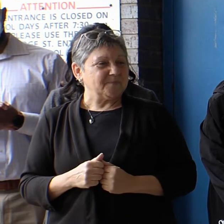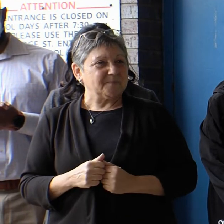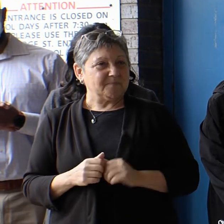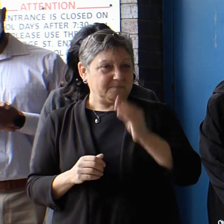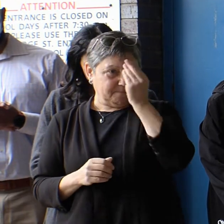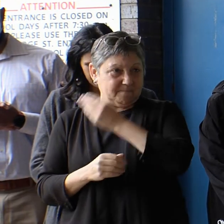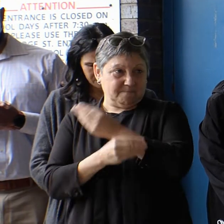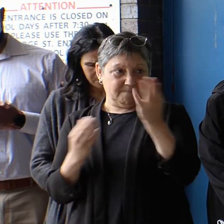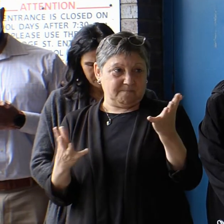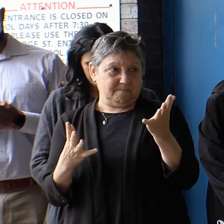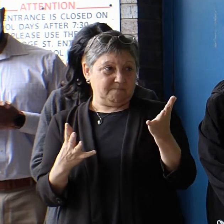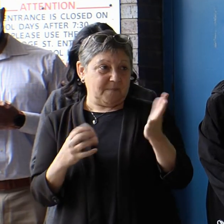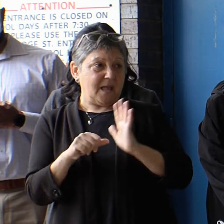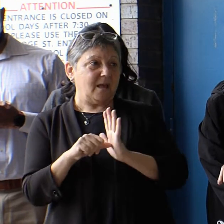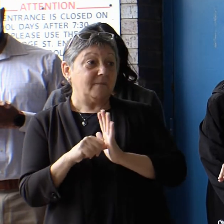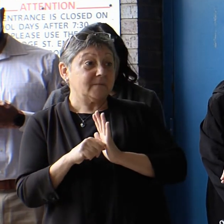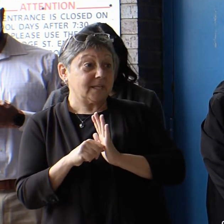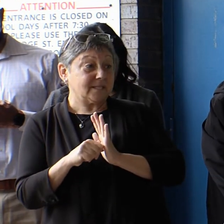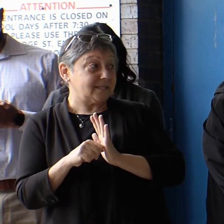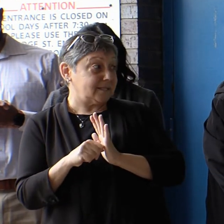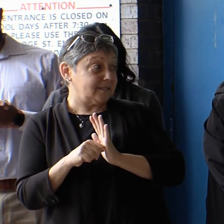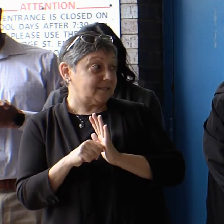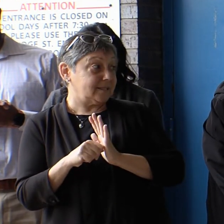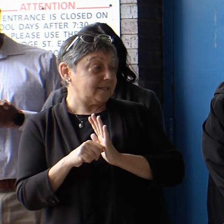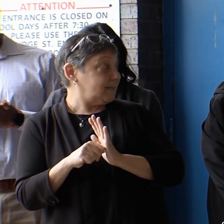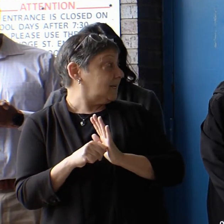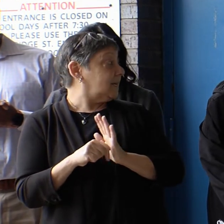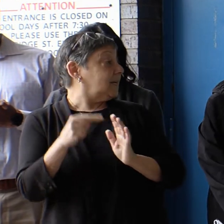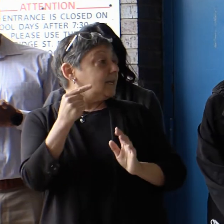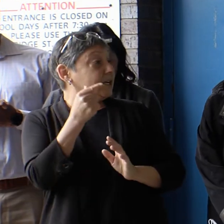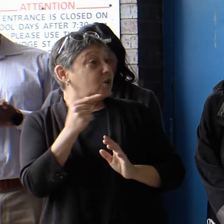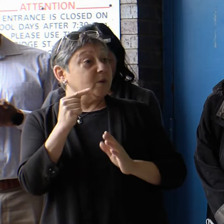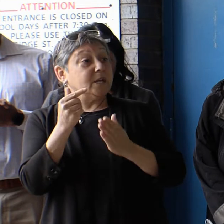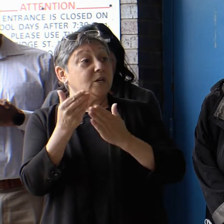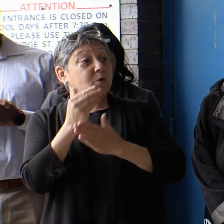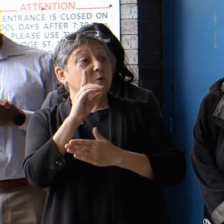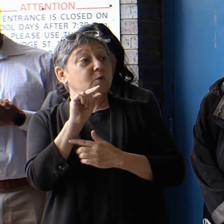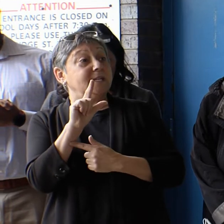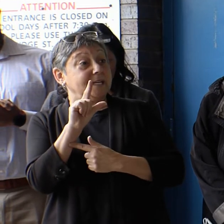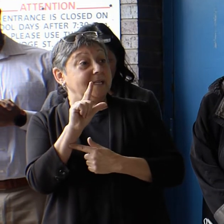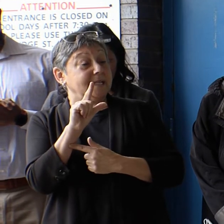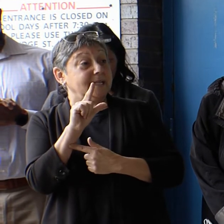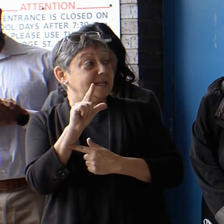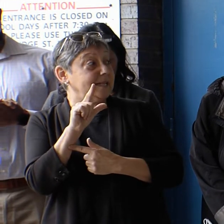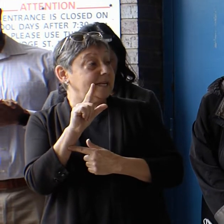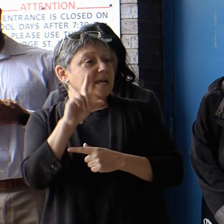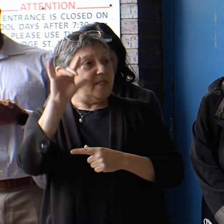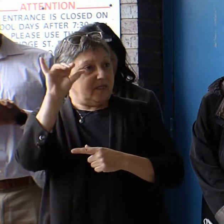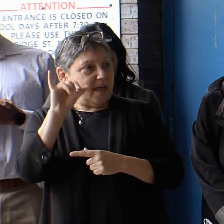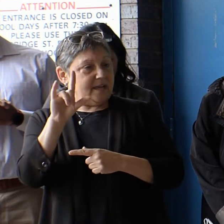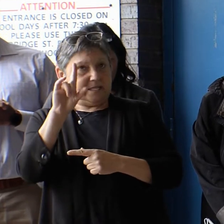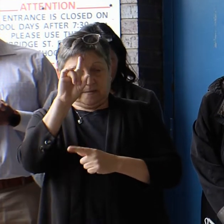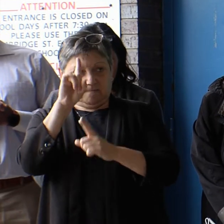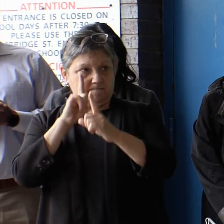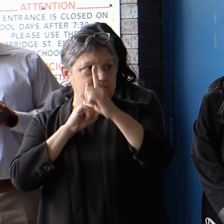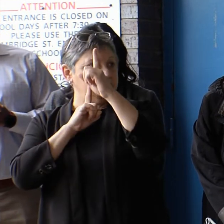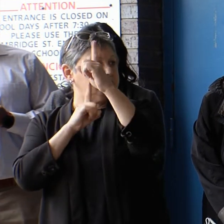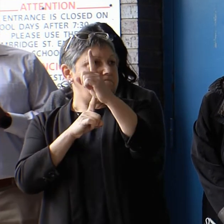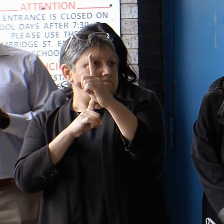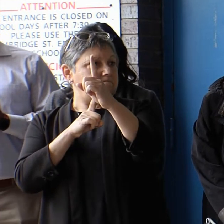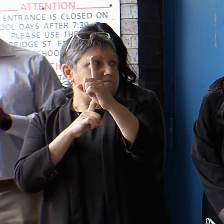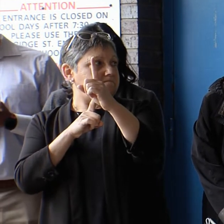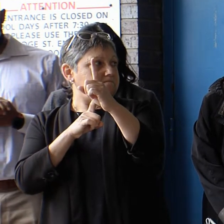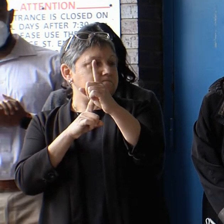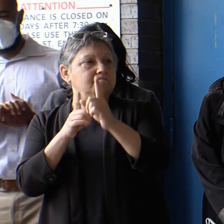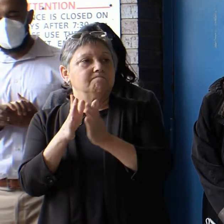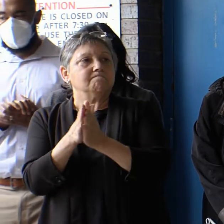emphasize that the Green New Deal for Boston Public Schools is the pathway to the most